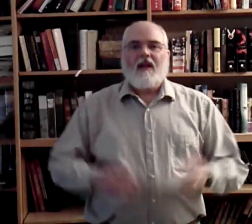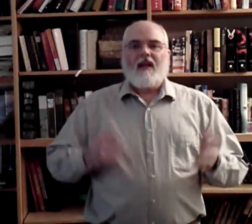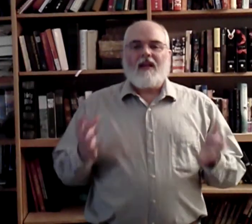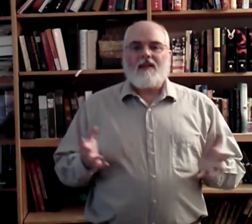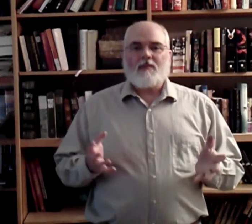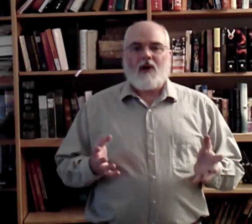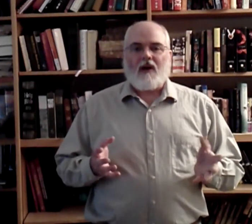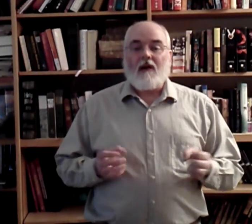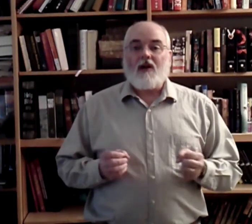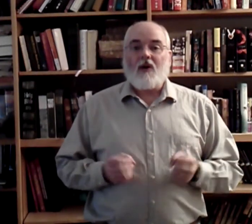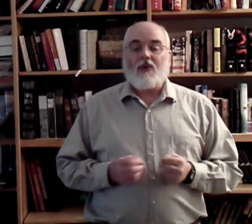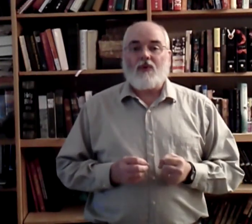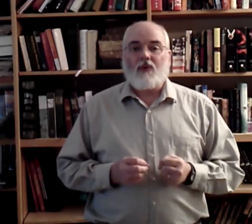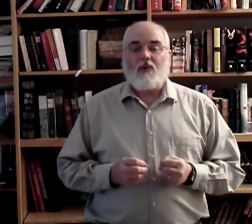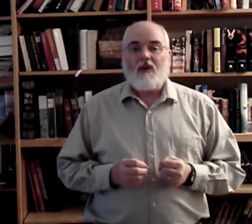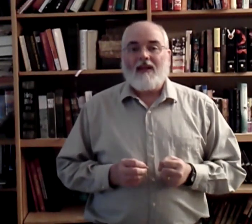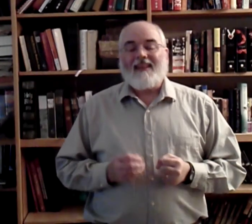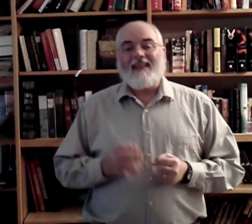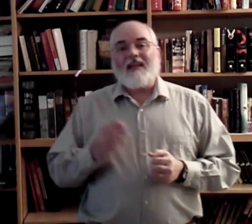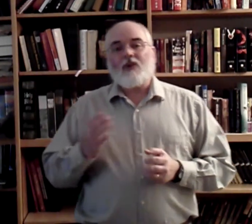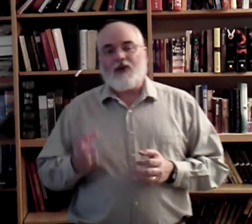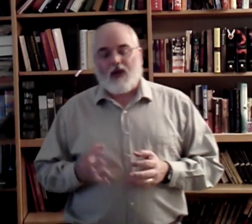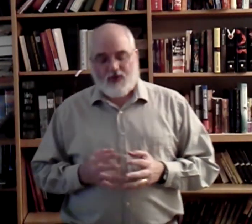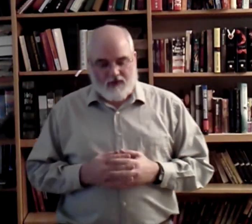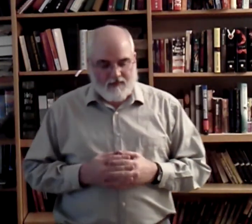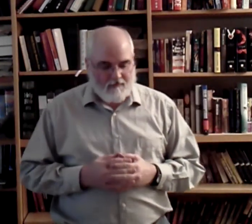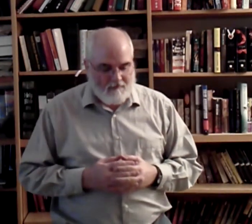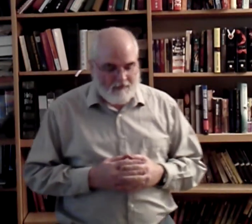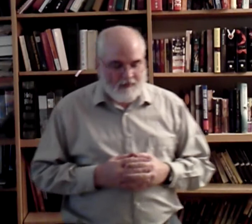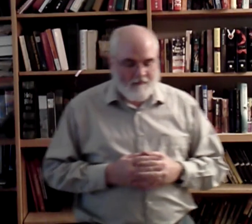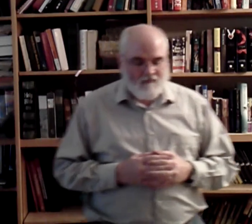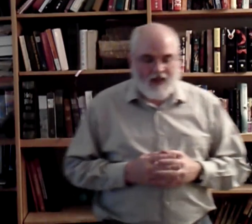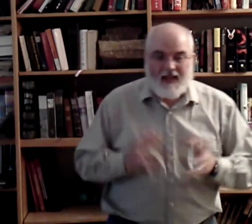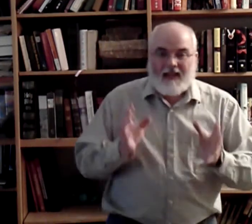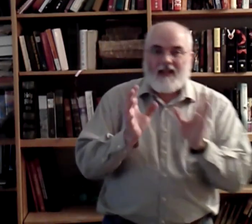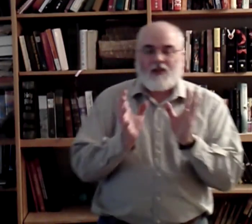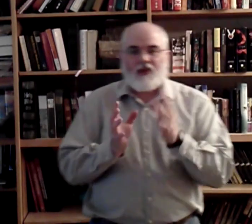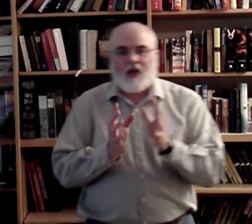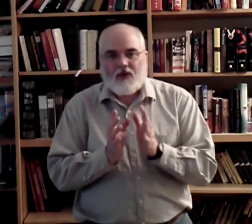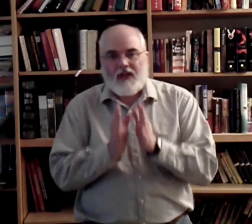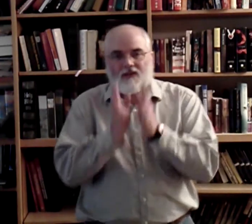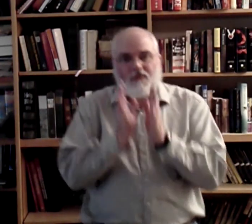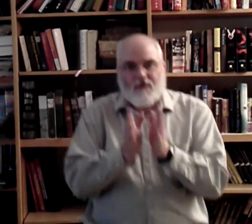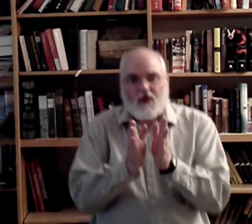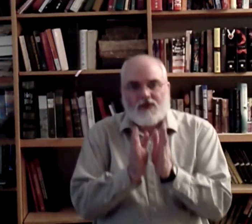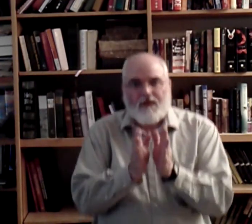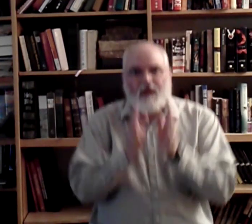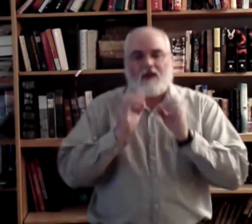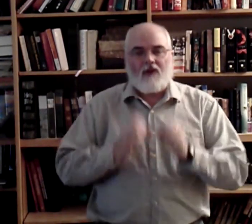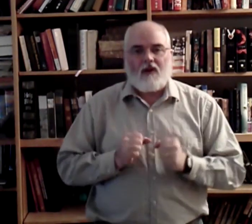In this part, I'm going to go through the introduction. Okay, the introduction is the first thing that you're